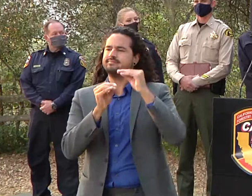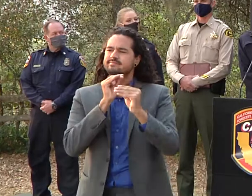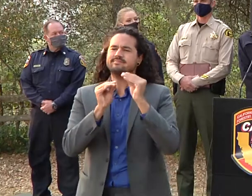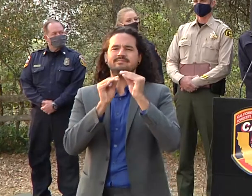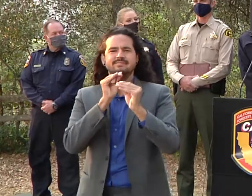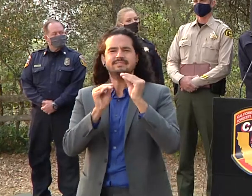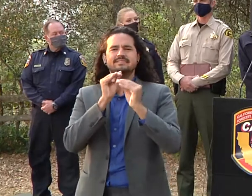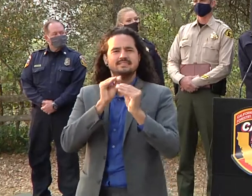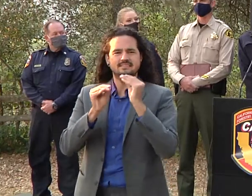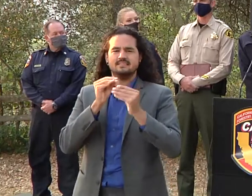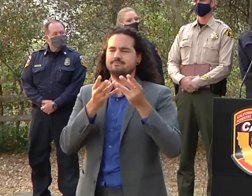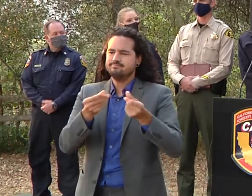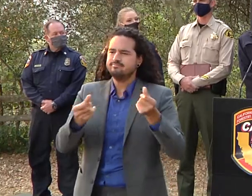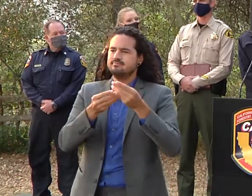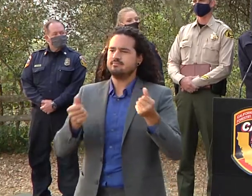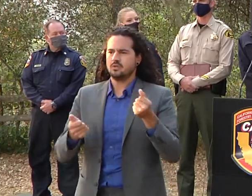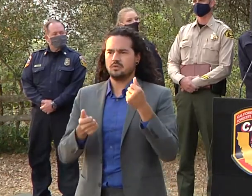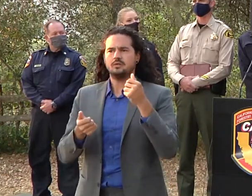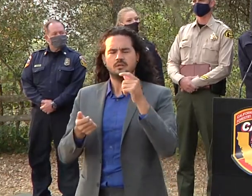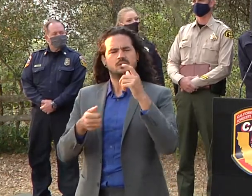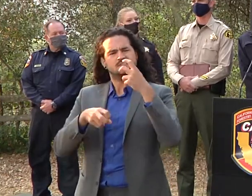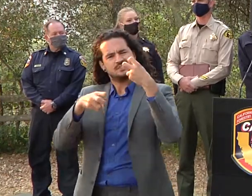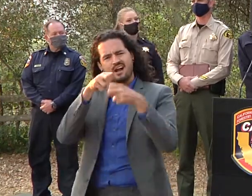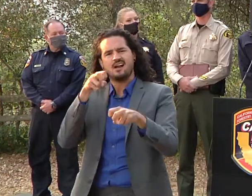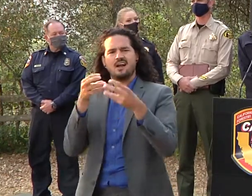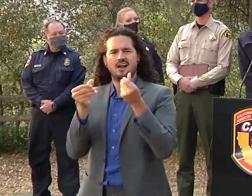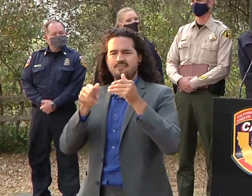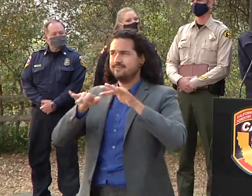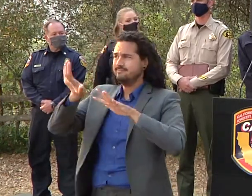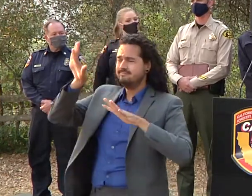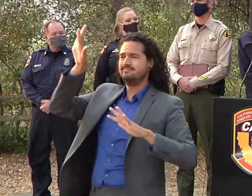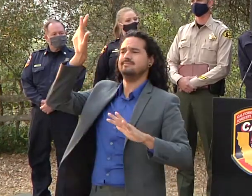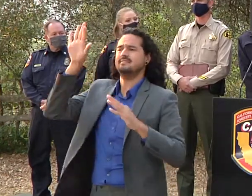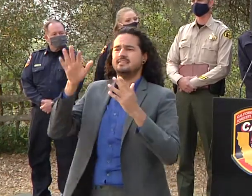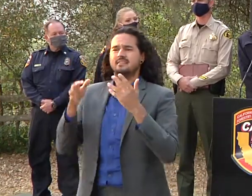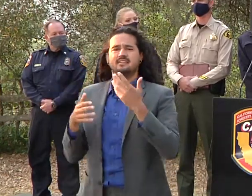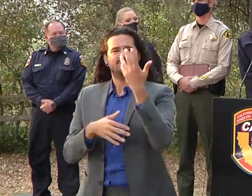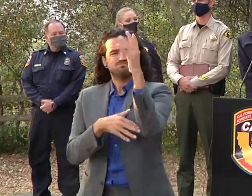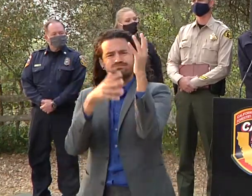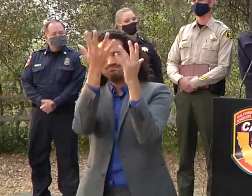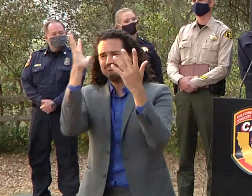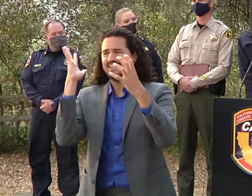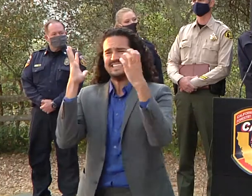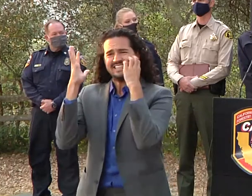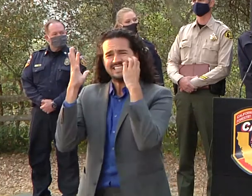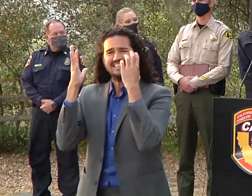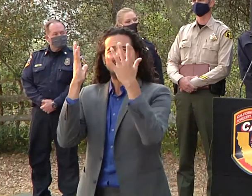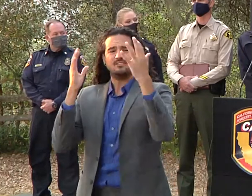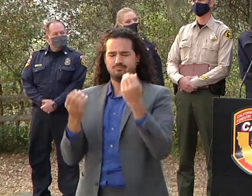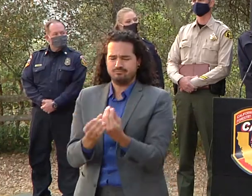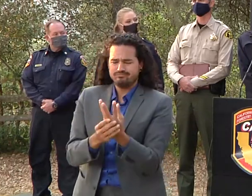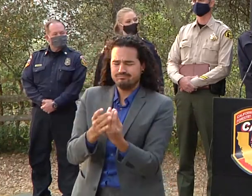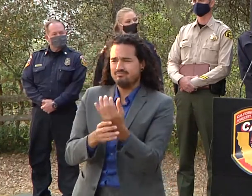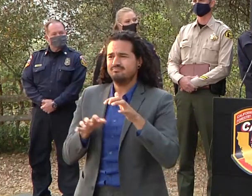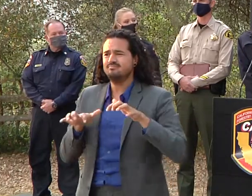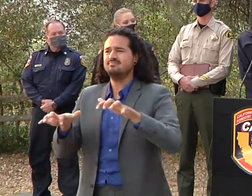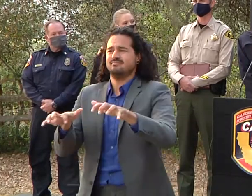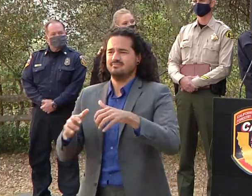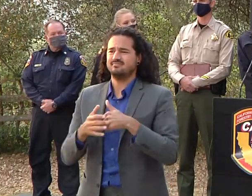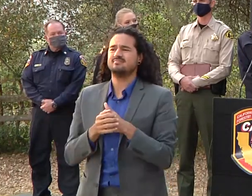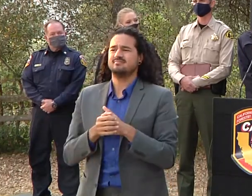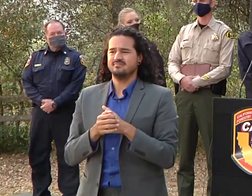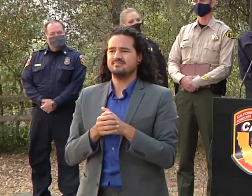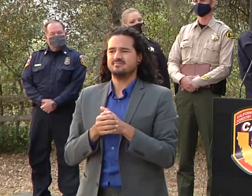very steep uh area and a lot of heavy fuels a lot of uh burned out trees that are still falling